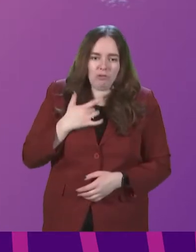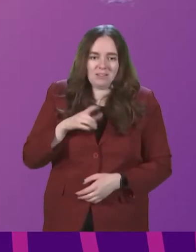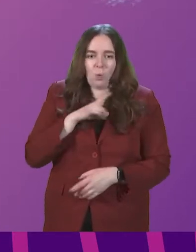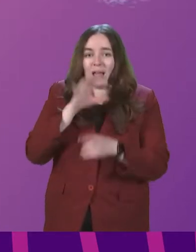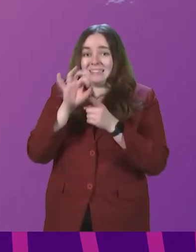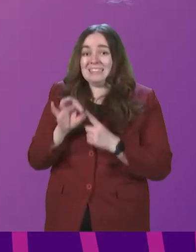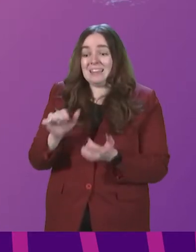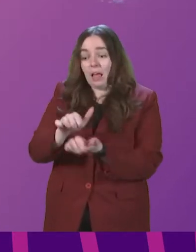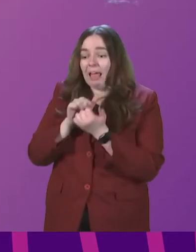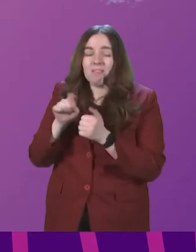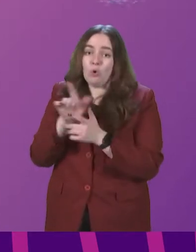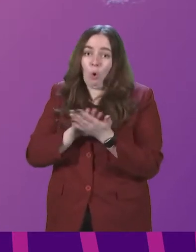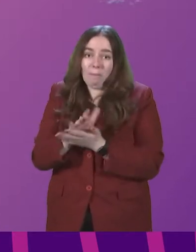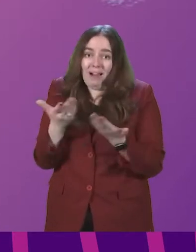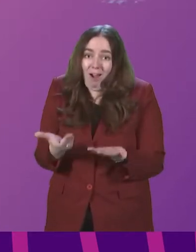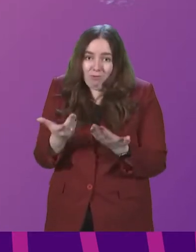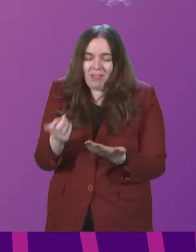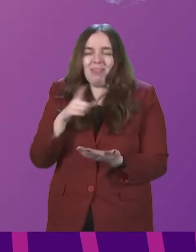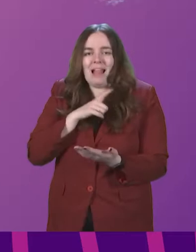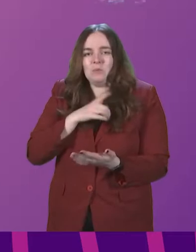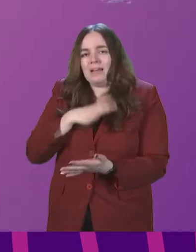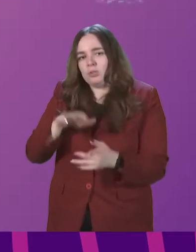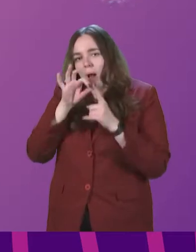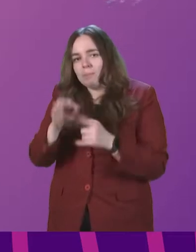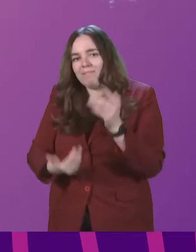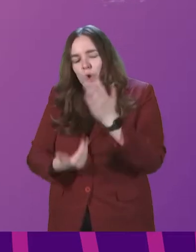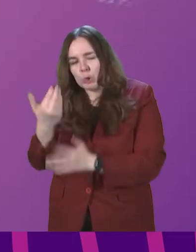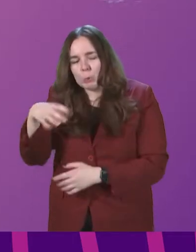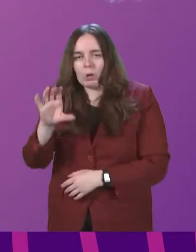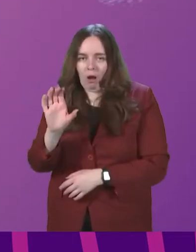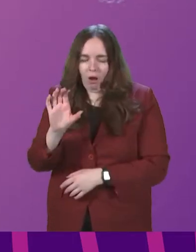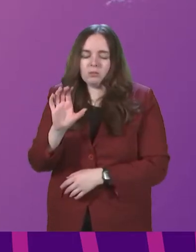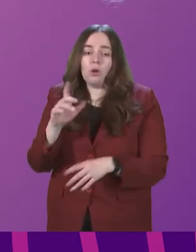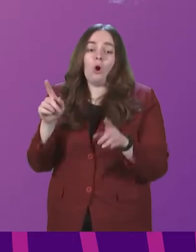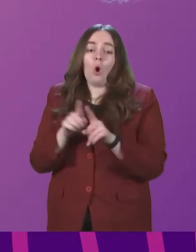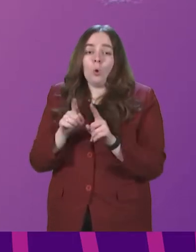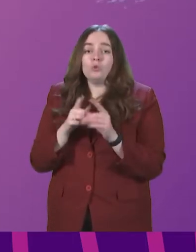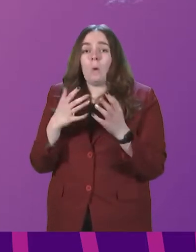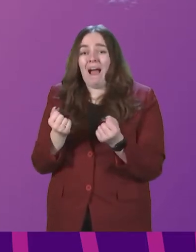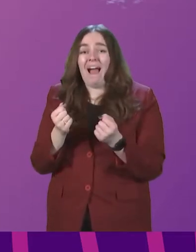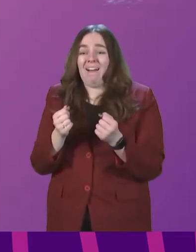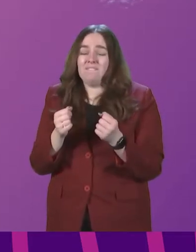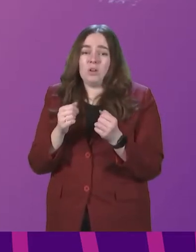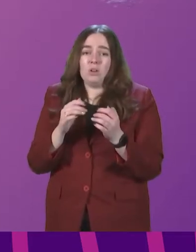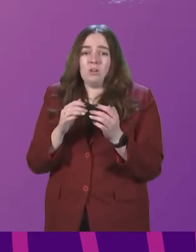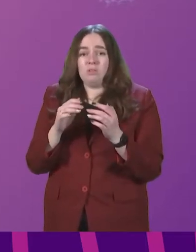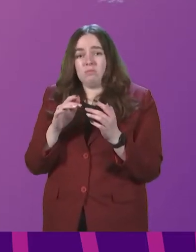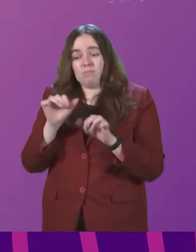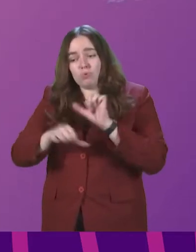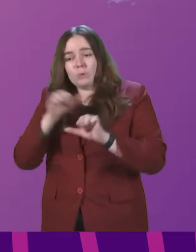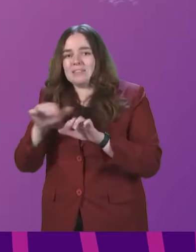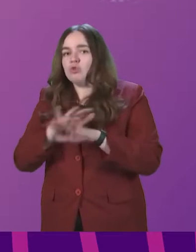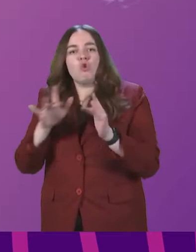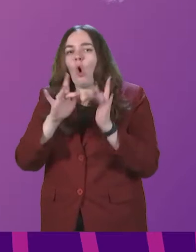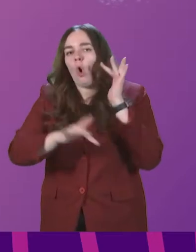held are not necessarily current, hence the need to apply for an additional card. There are also offline Young Scot NEC replacement processes in place